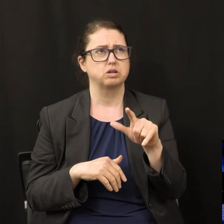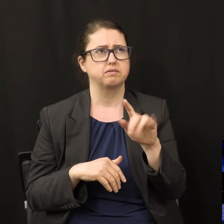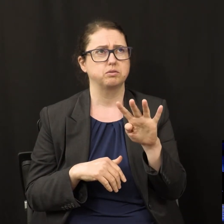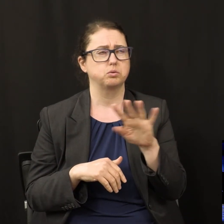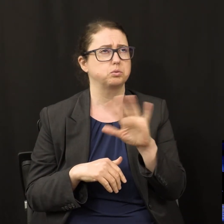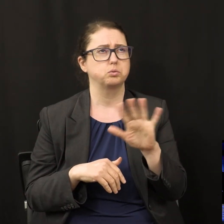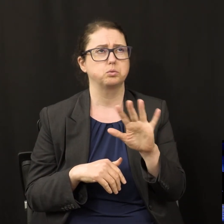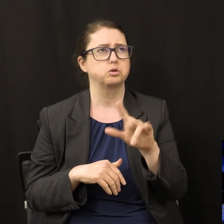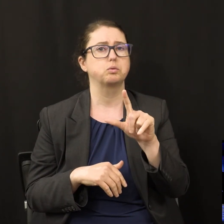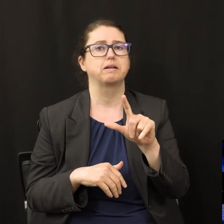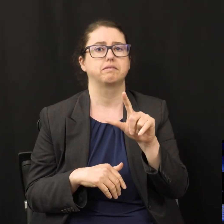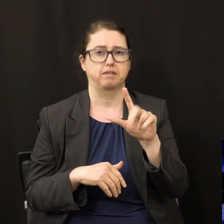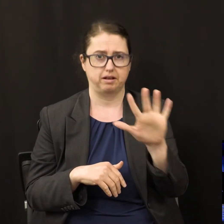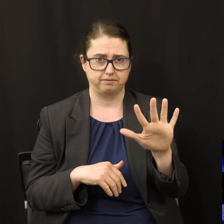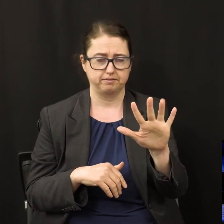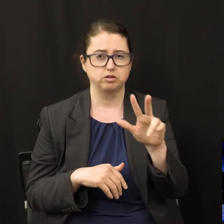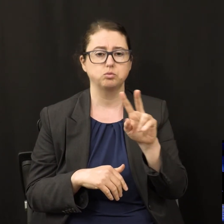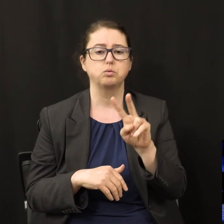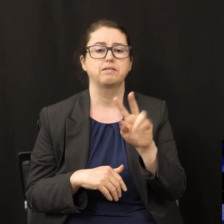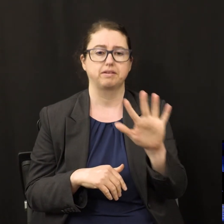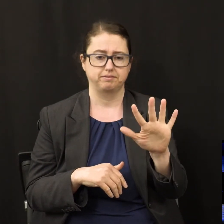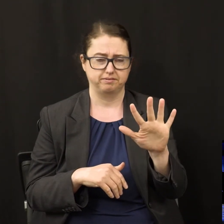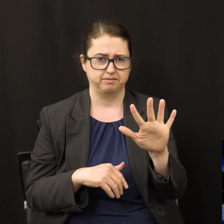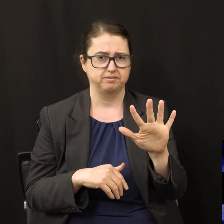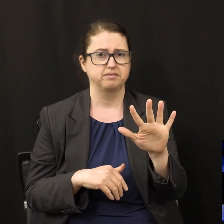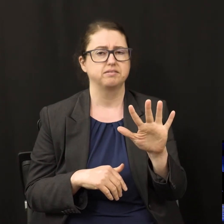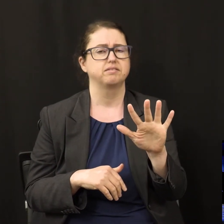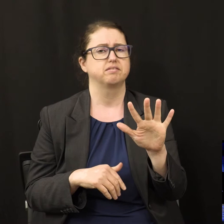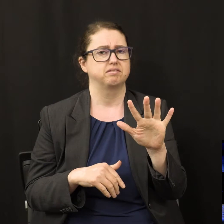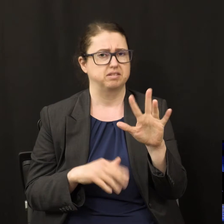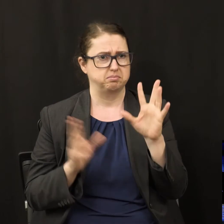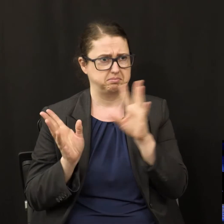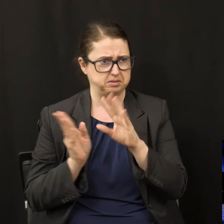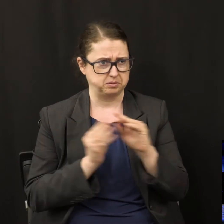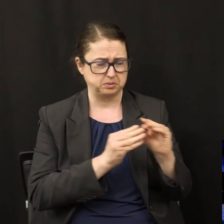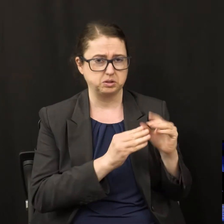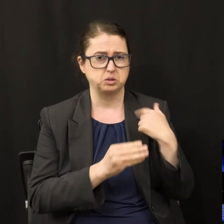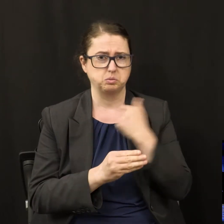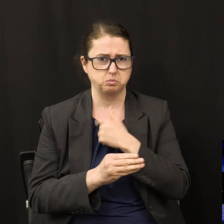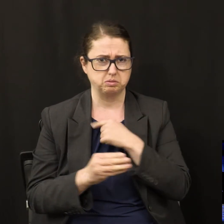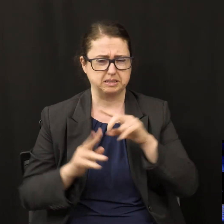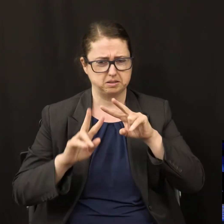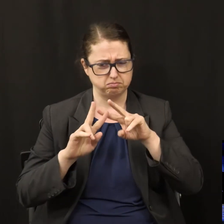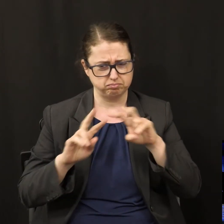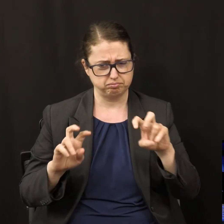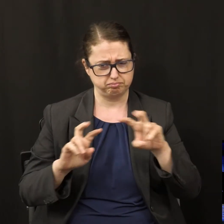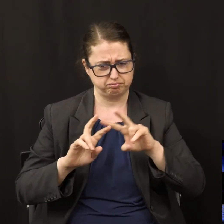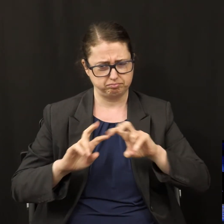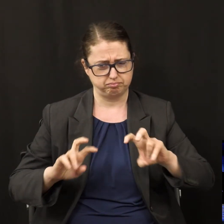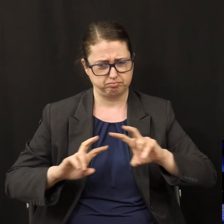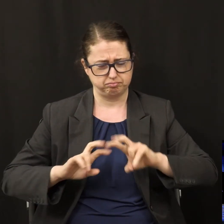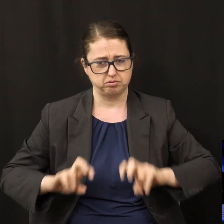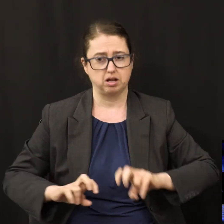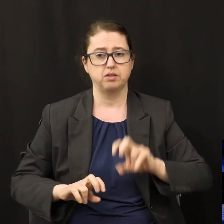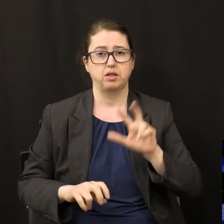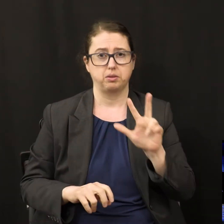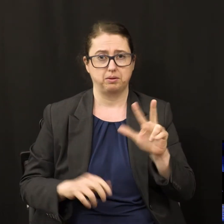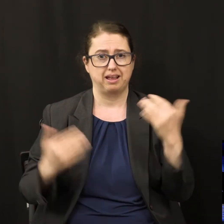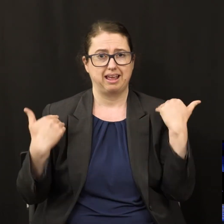presentations of one hour each studying each phrase of the three angels' message. There's a lot more